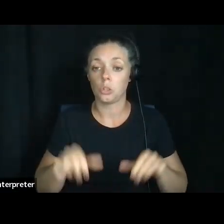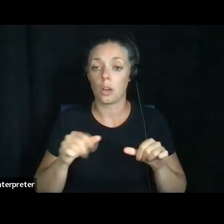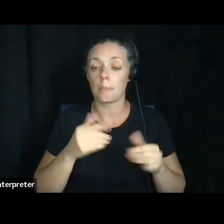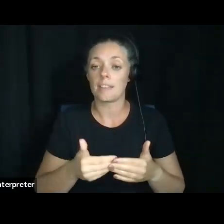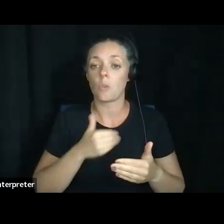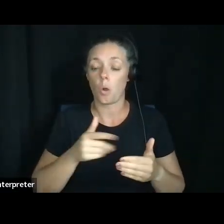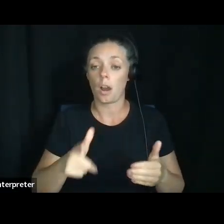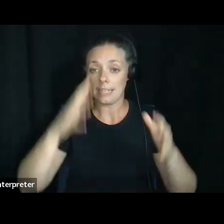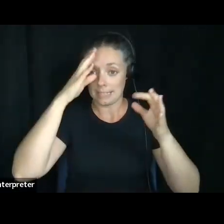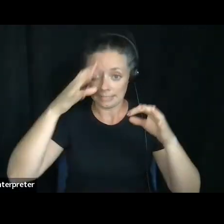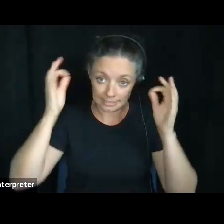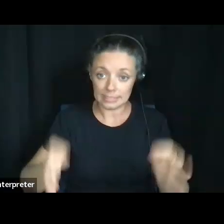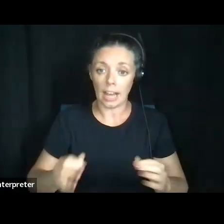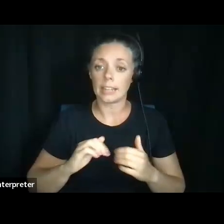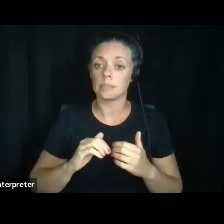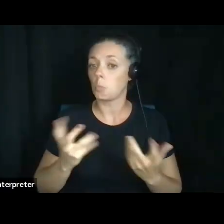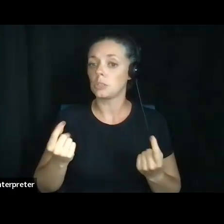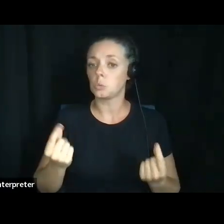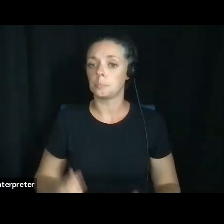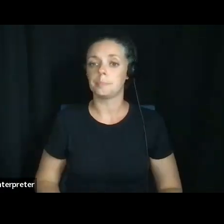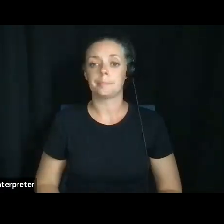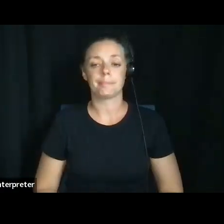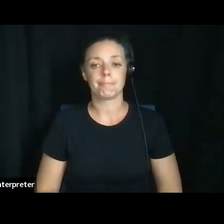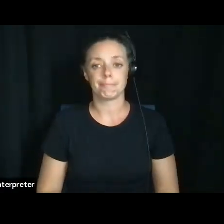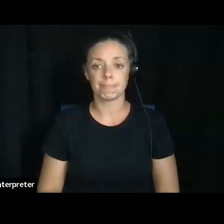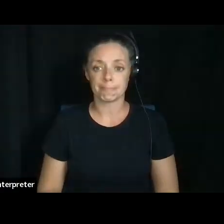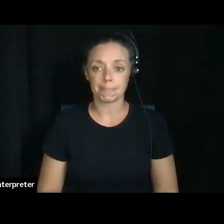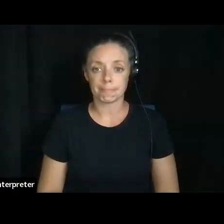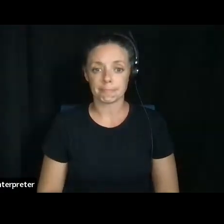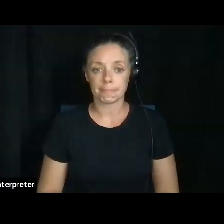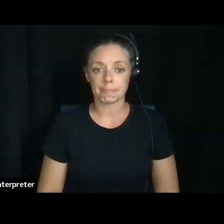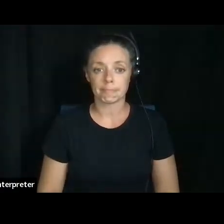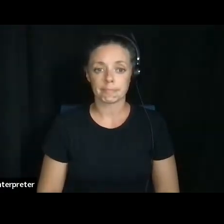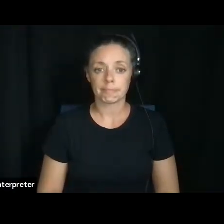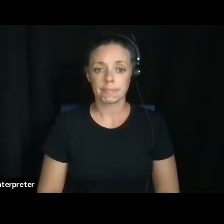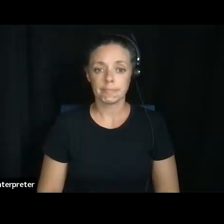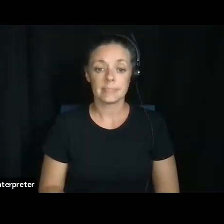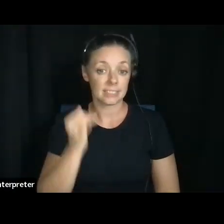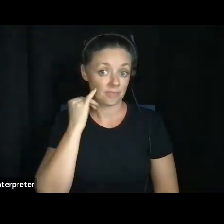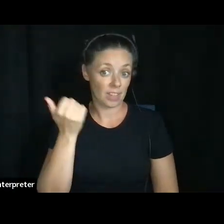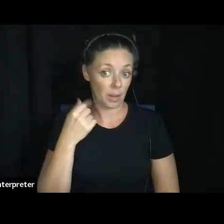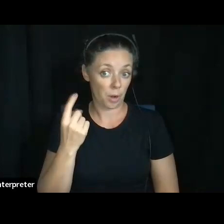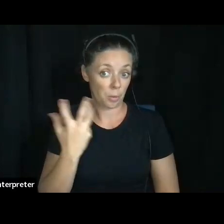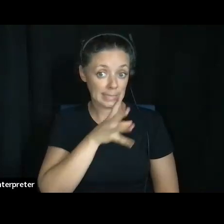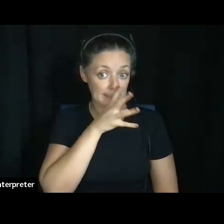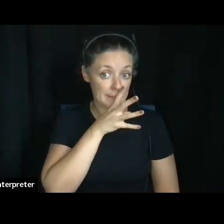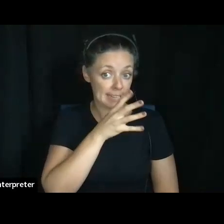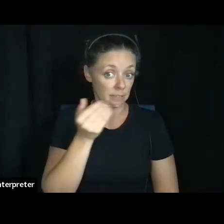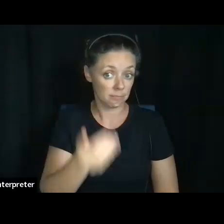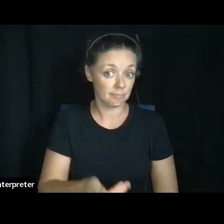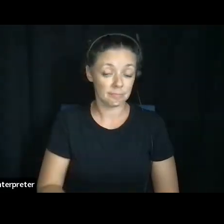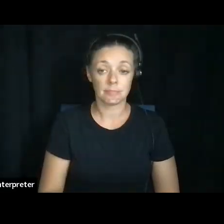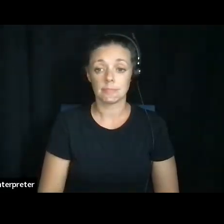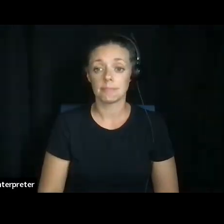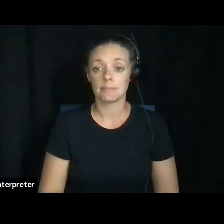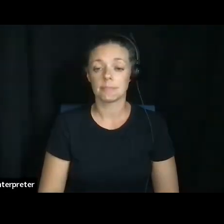in order to make that decision? Um, if anybody wants to speak, please do